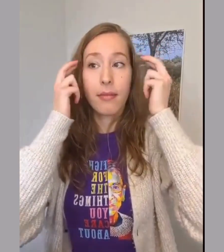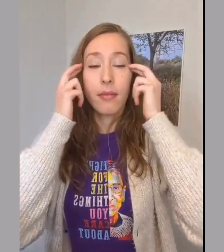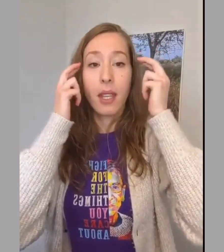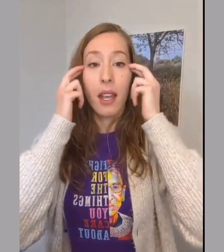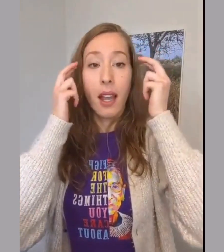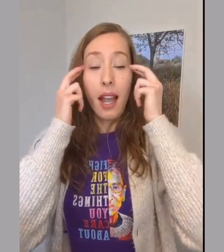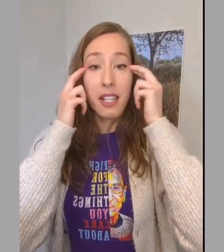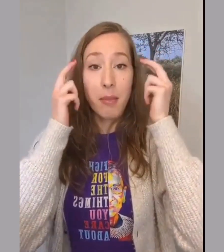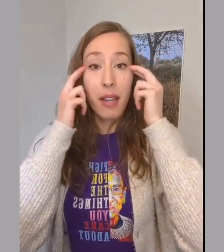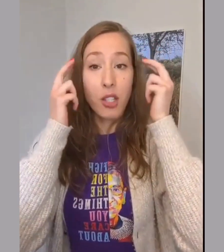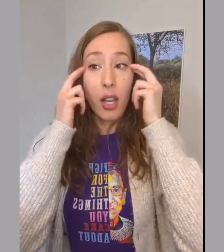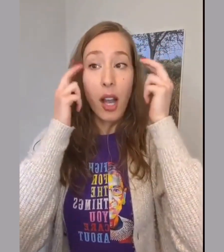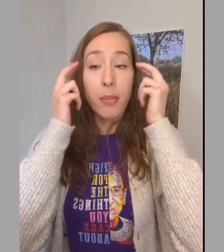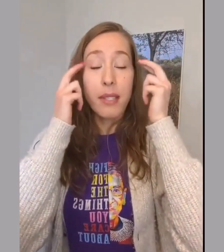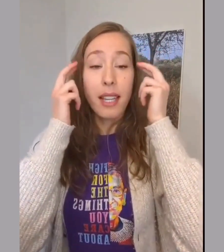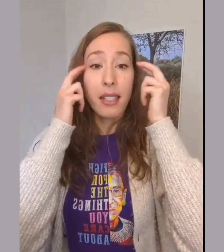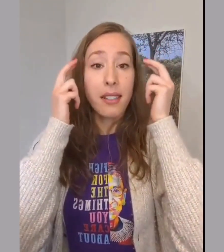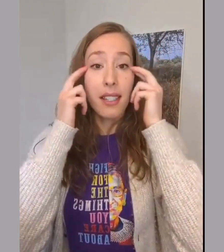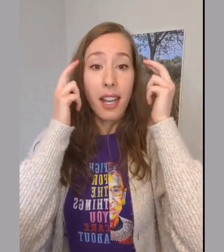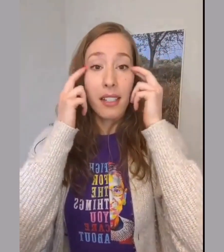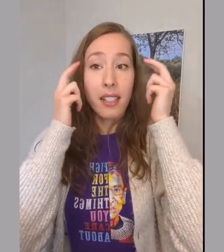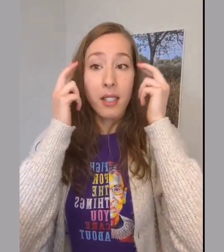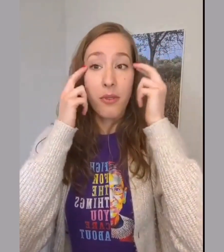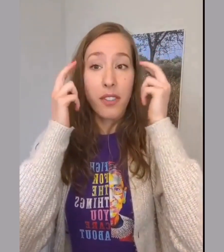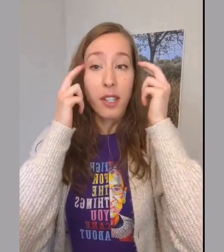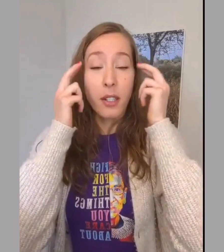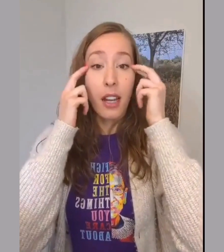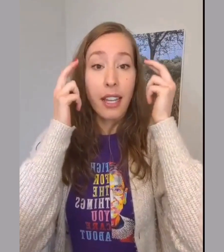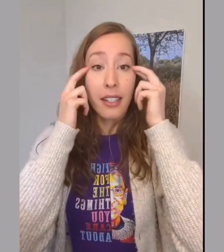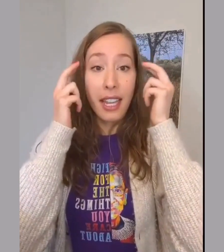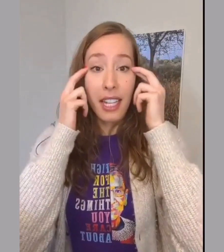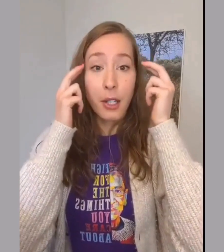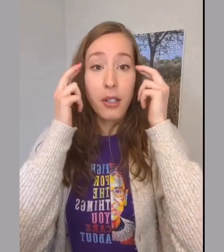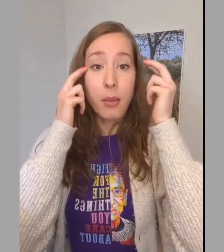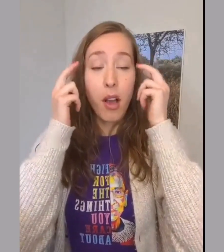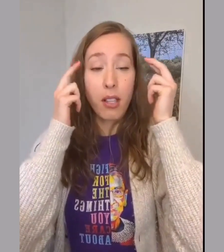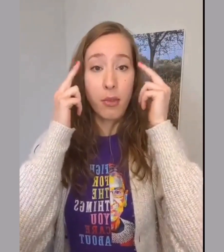As much upset, sadness, fear, and anger as possible.